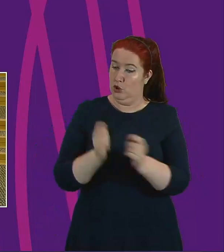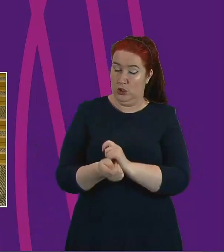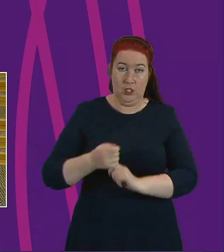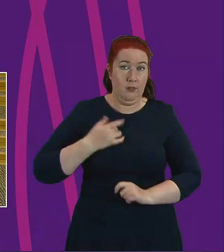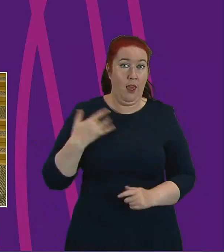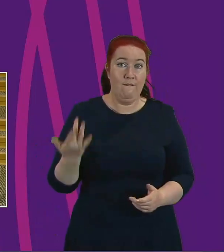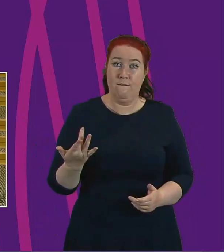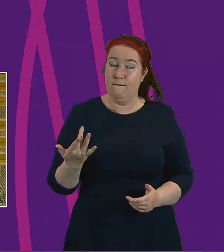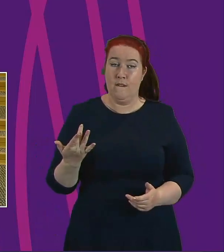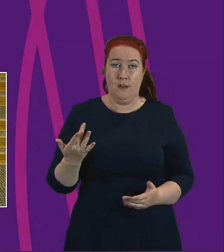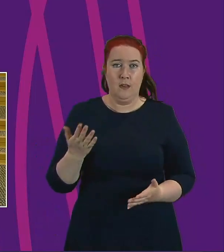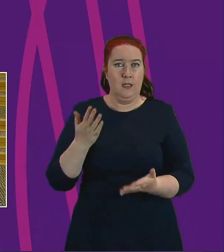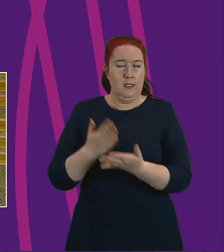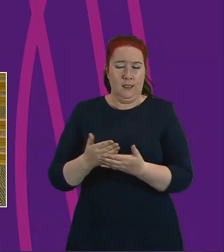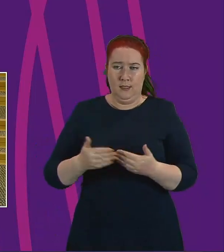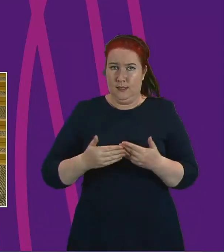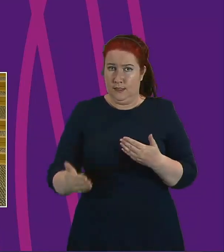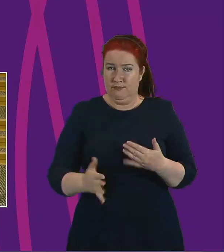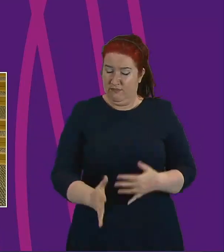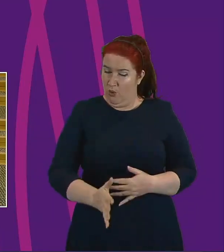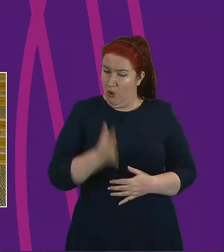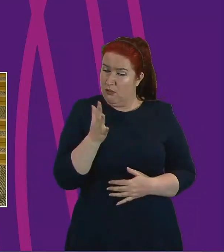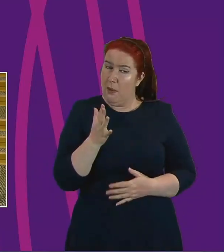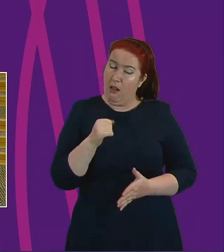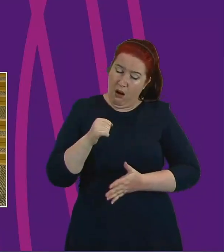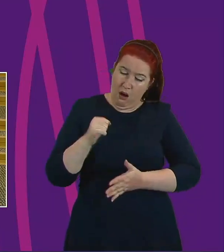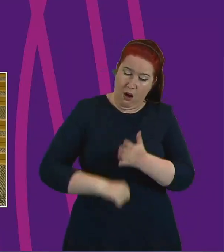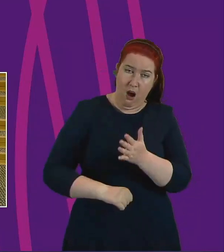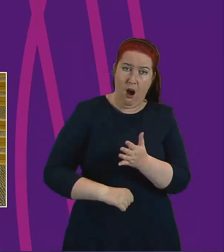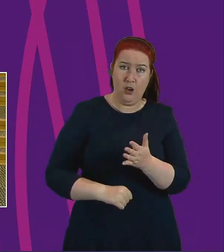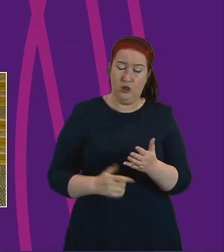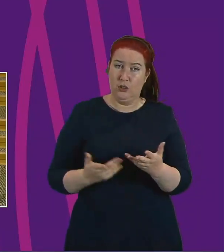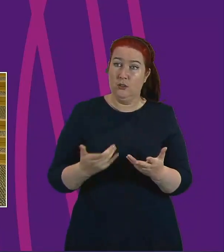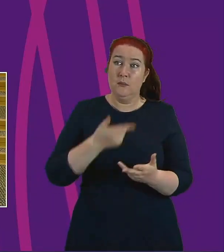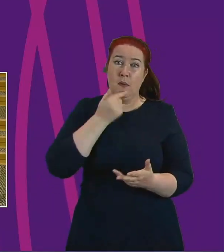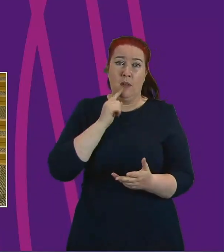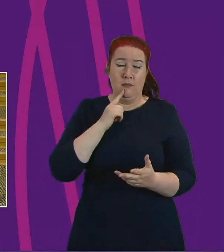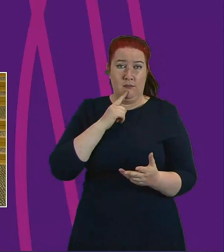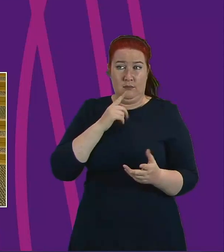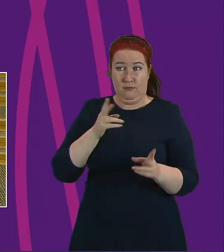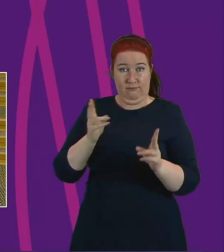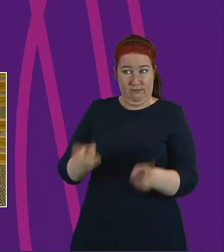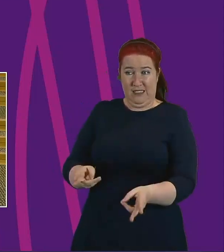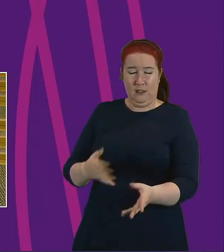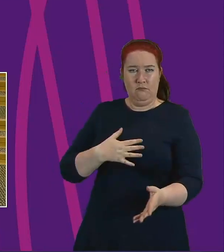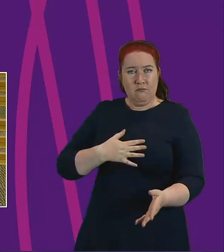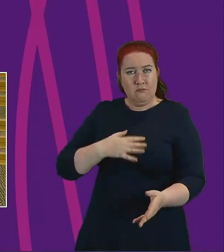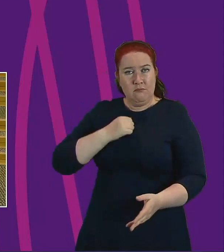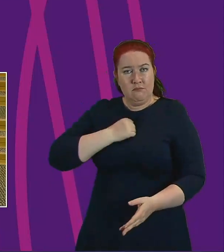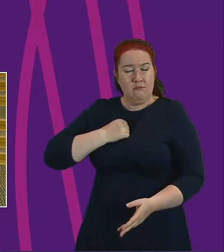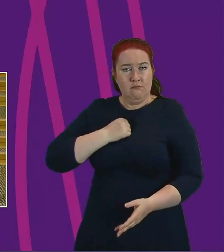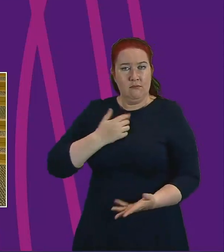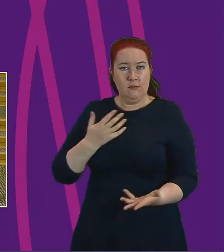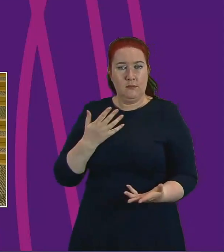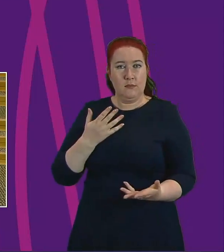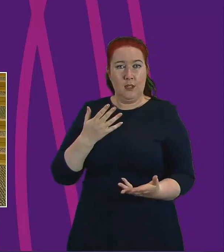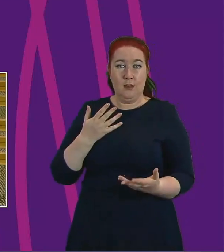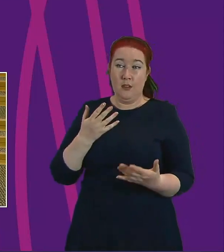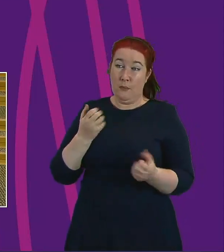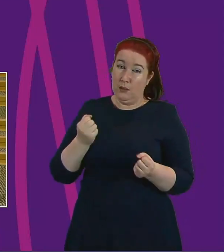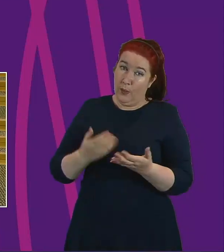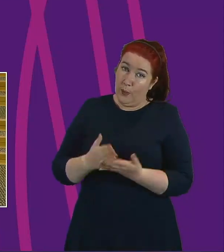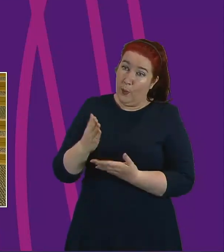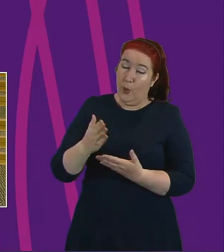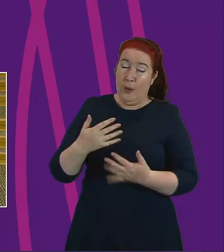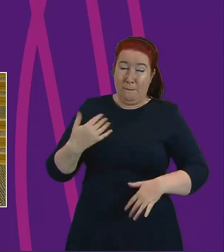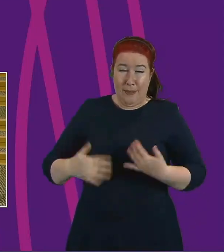and continues to be harsh and horrible and has devastated those that have lost loved ones. Though in amongst this pain there have been moments of